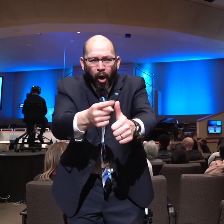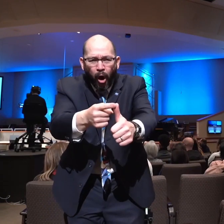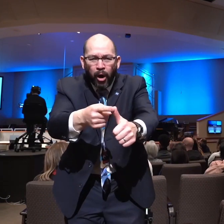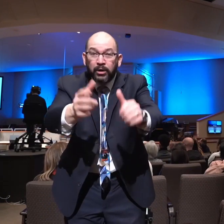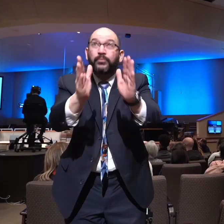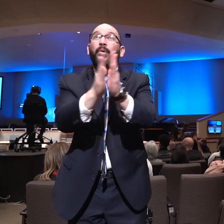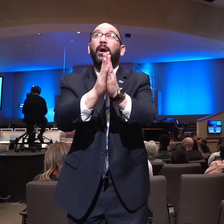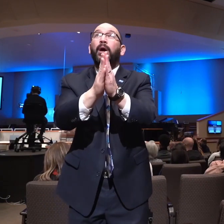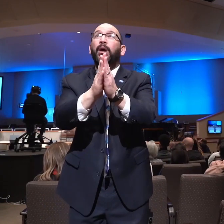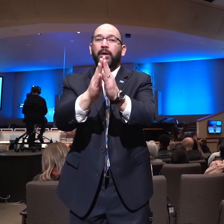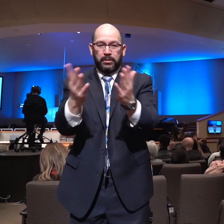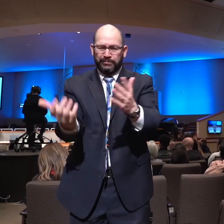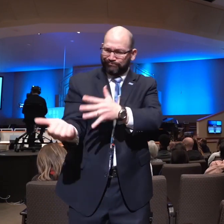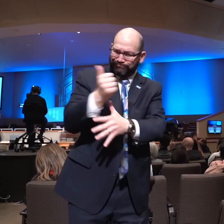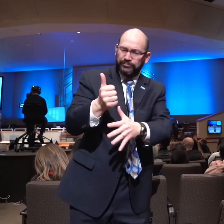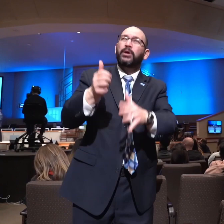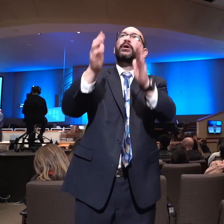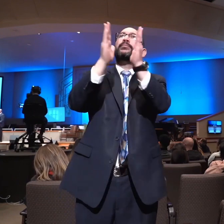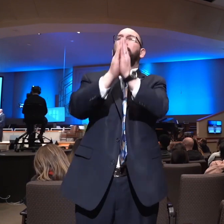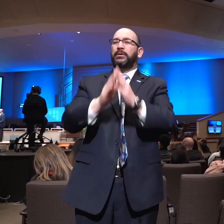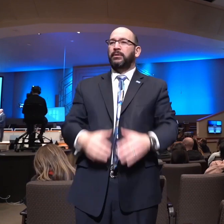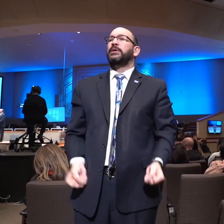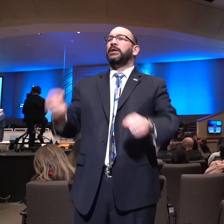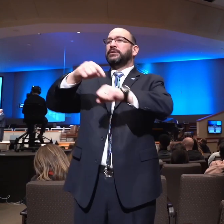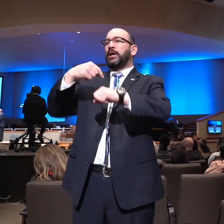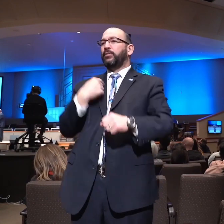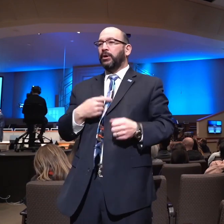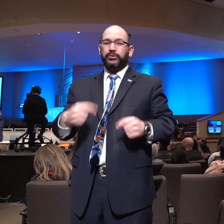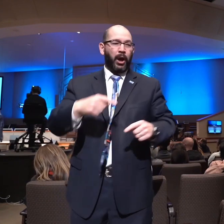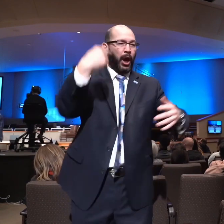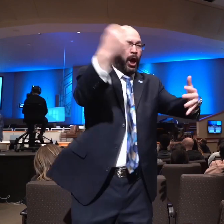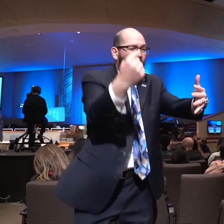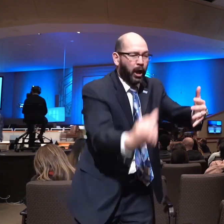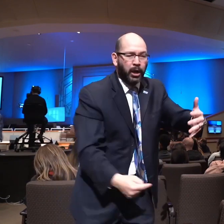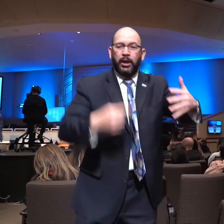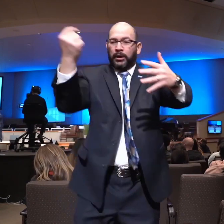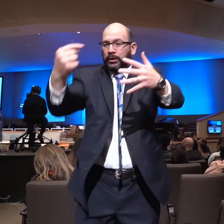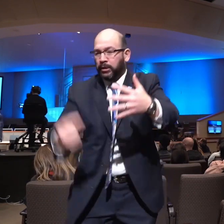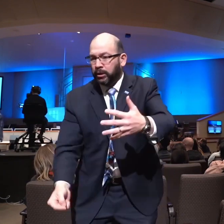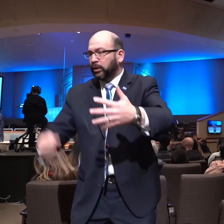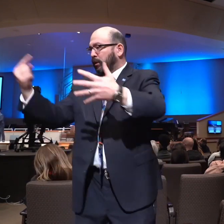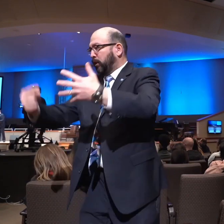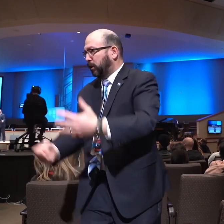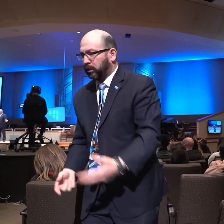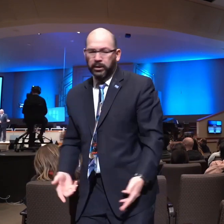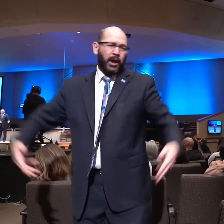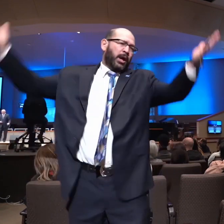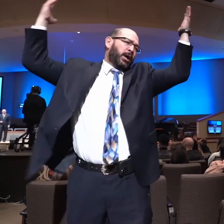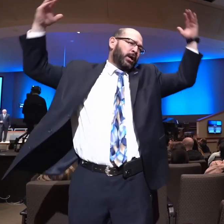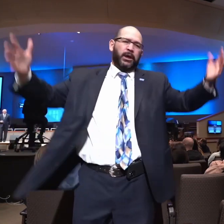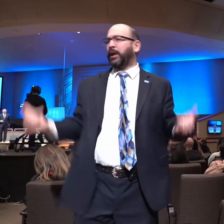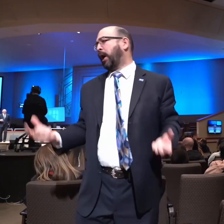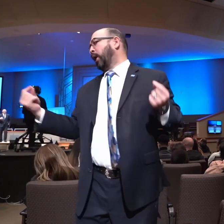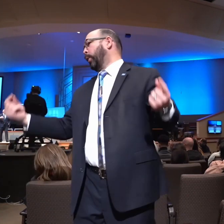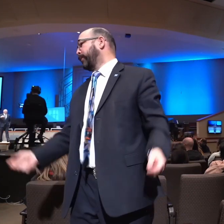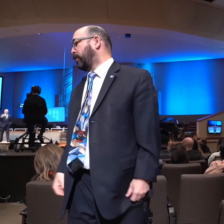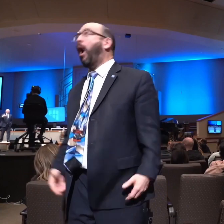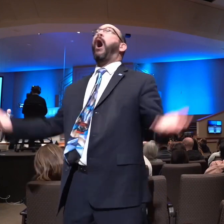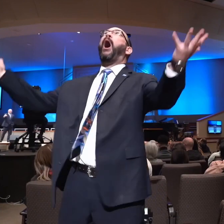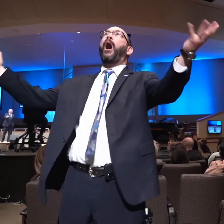prayer. So many times we use prayer as the emergency tire and we use it as the spare tire. We have a, if everything